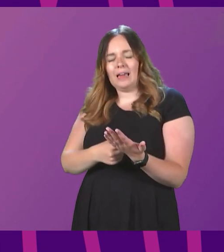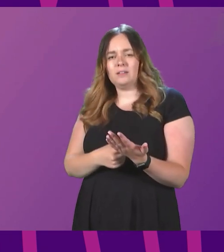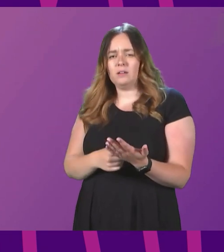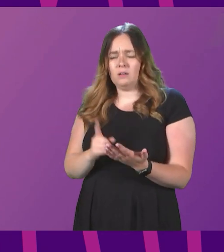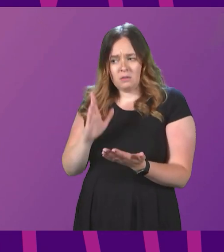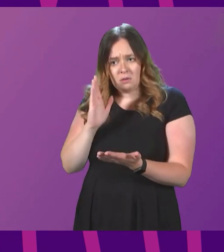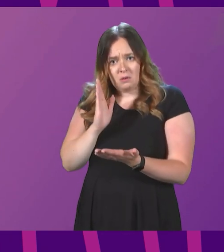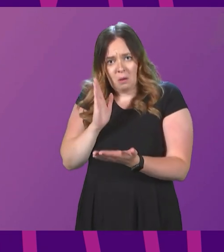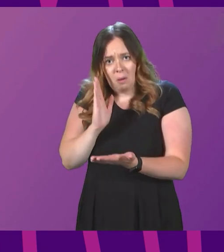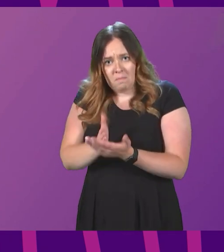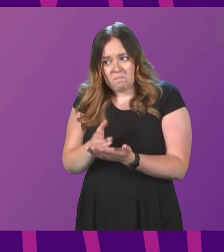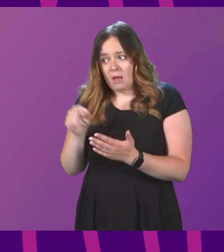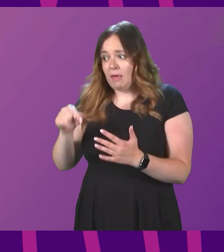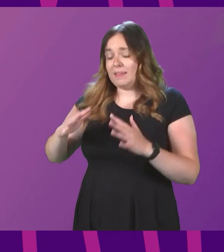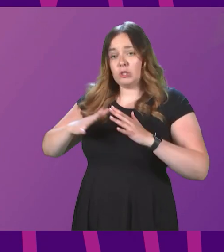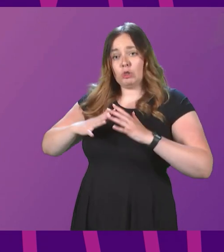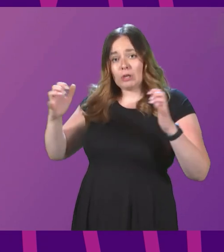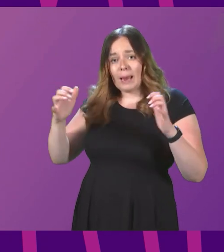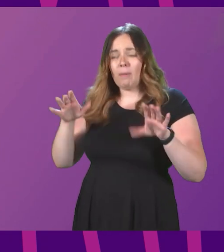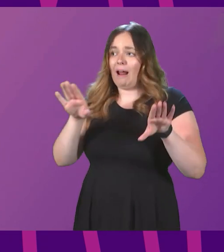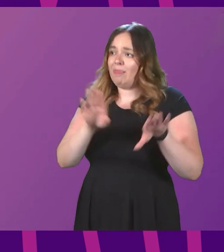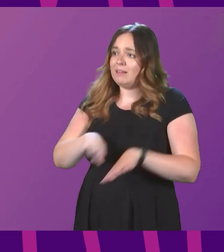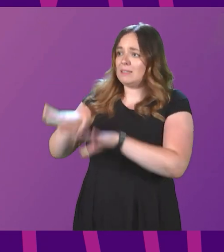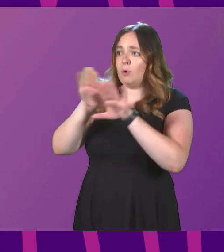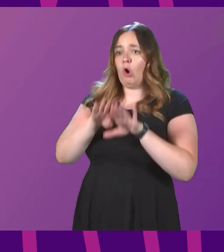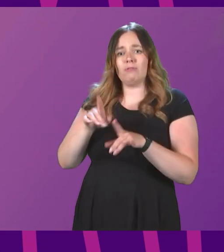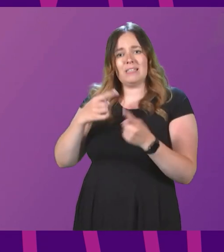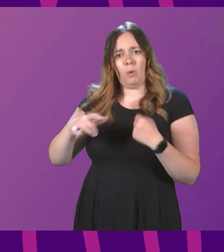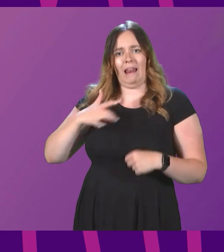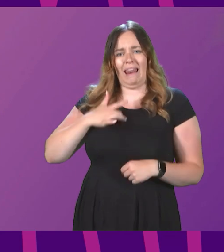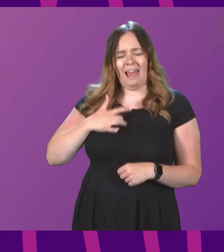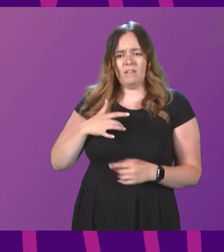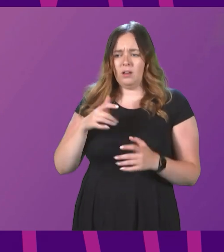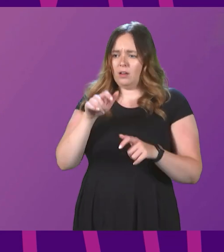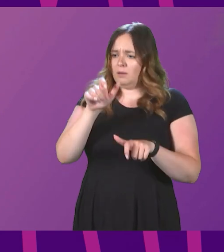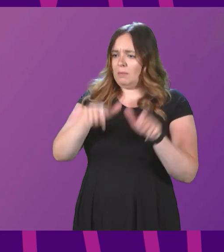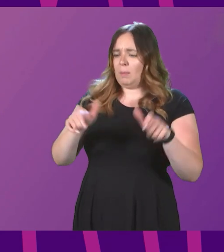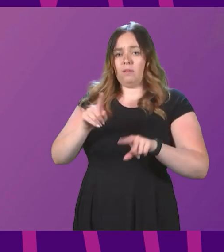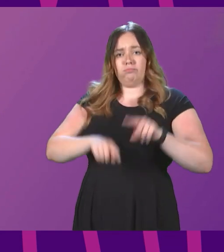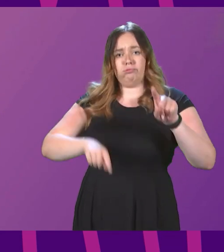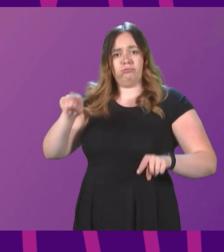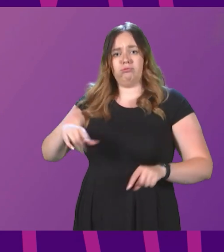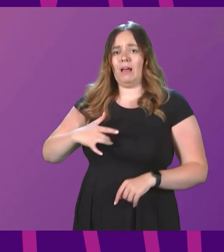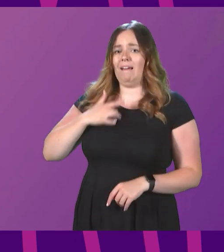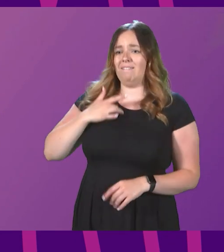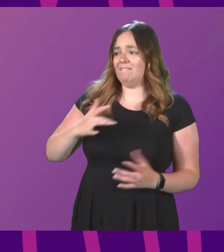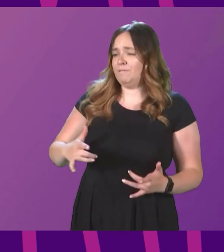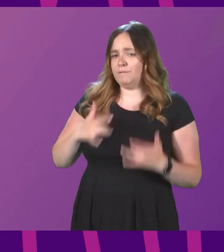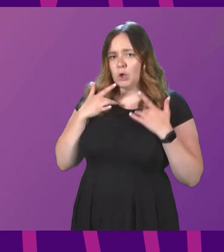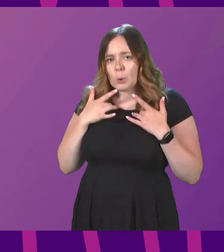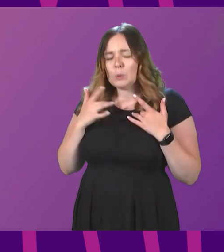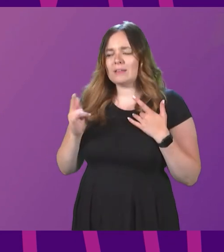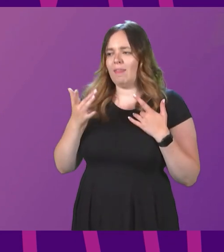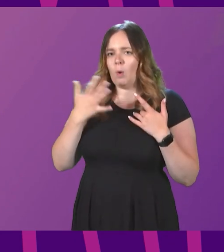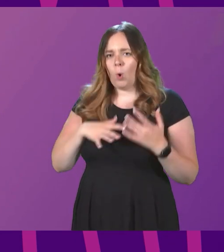legitimate in this chamber and the democracy we live in that people have different views and that people will want to make the opposite case and therefore